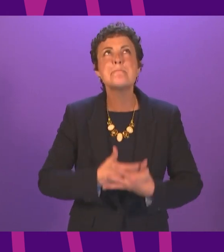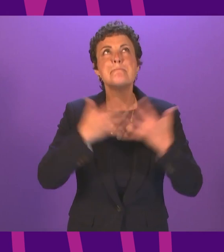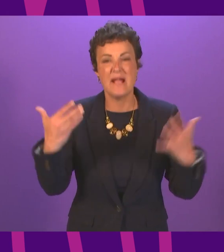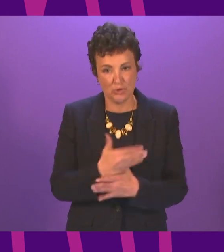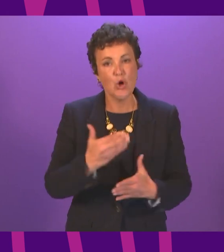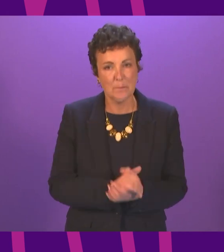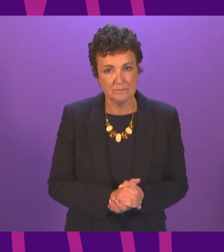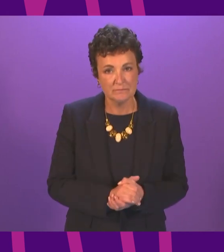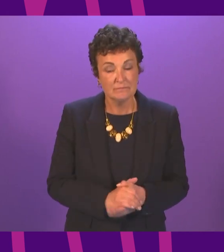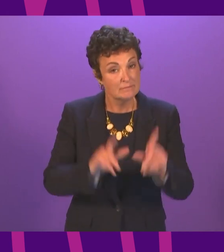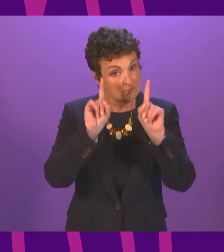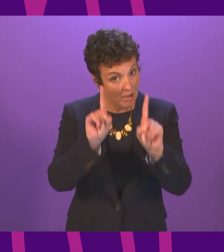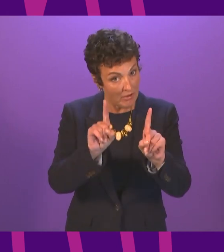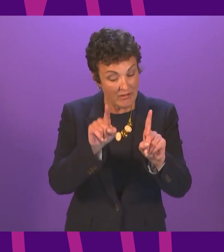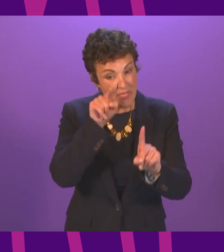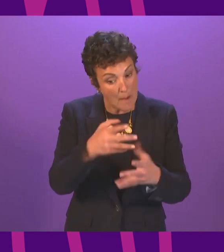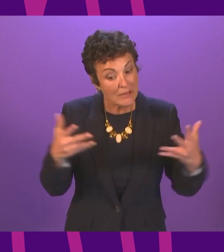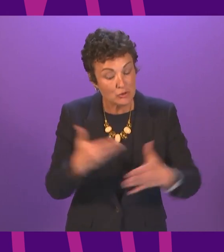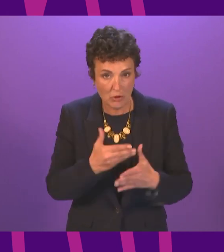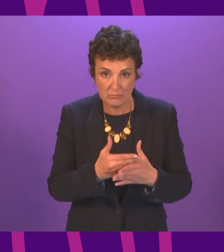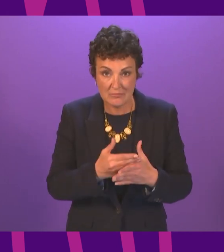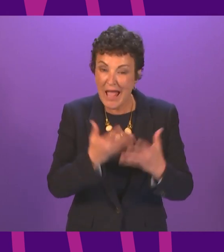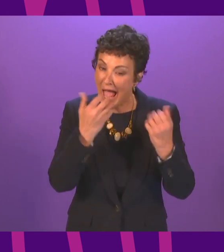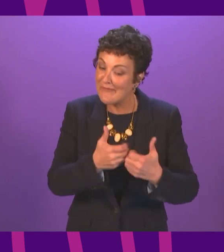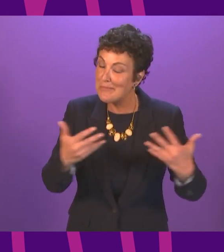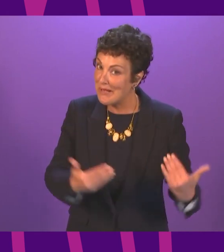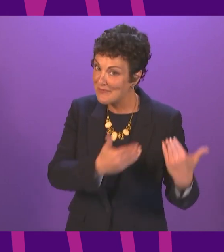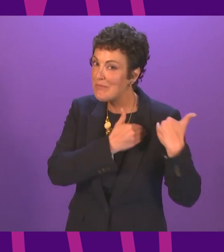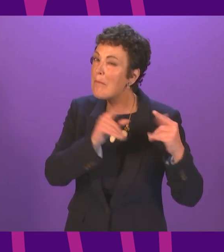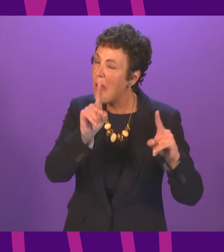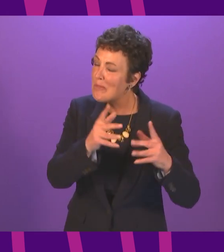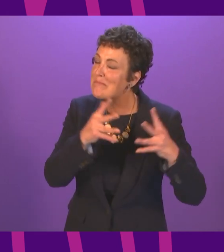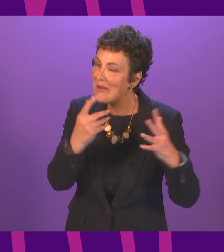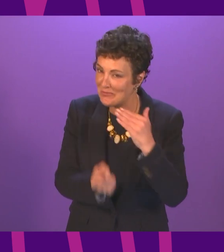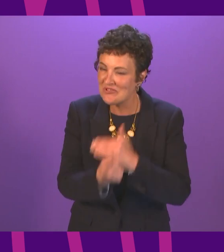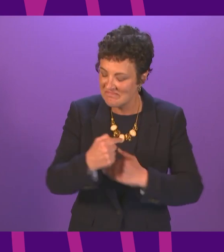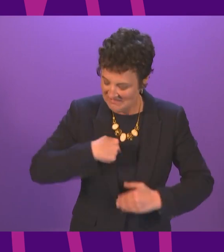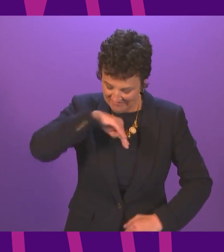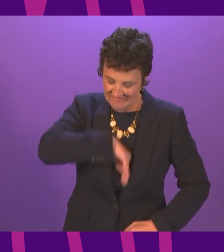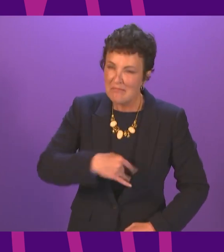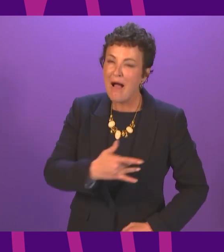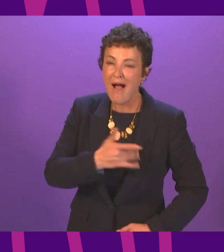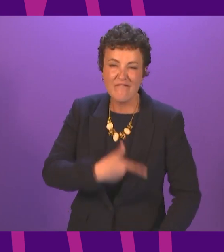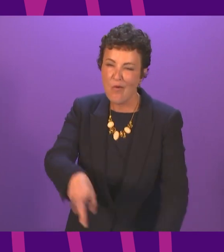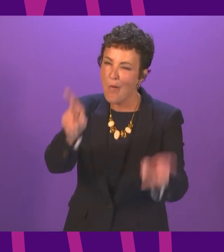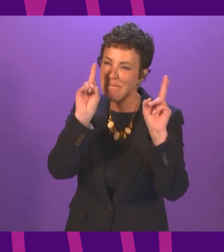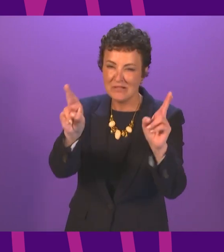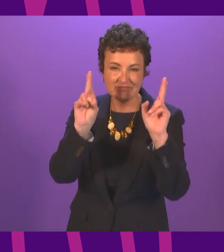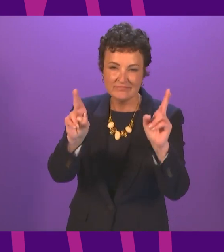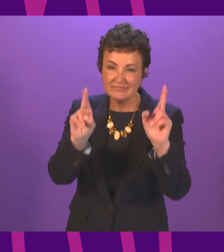but that comes with a big responsibility and a big opportunity to rise to that challenge I have hope I have hope because